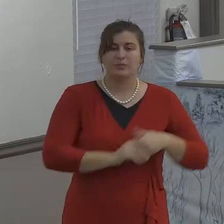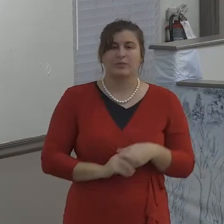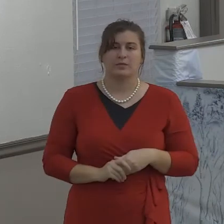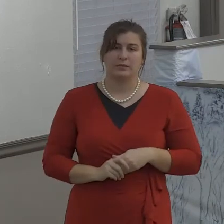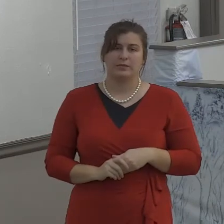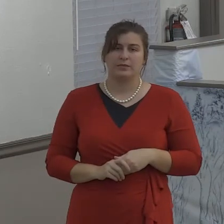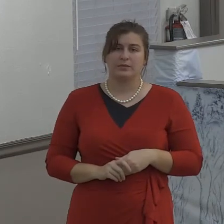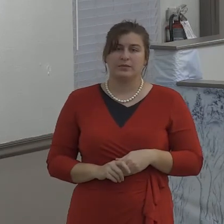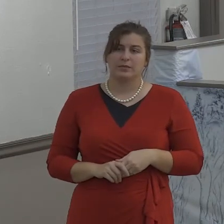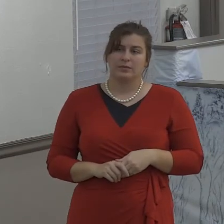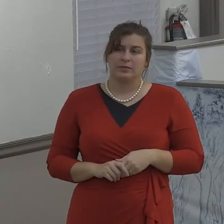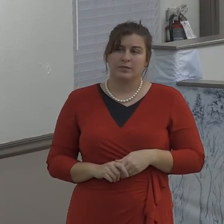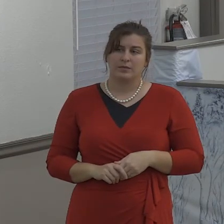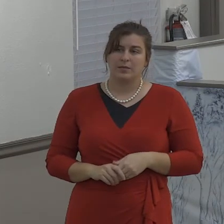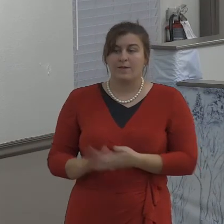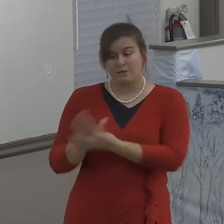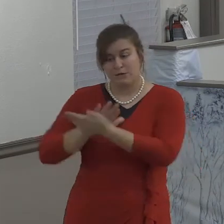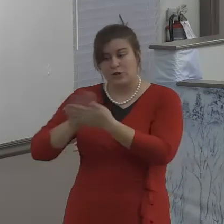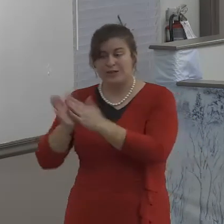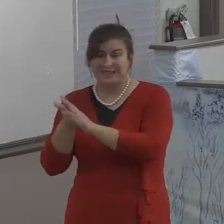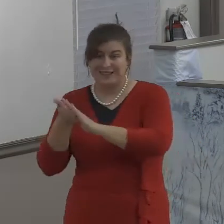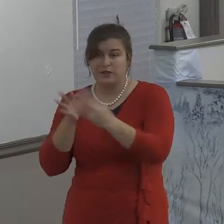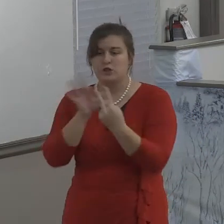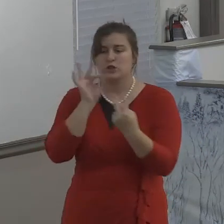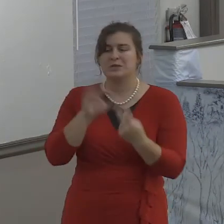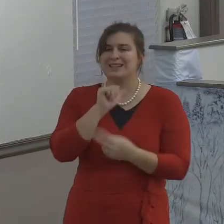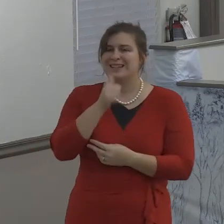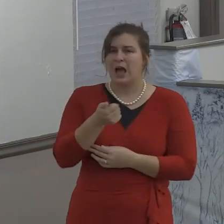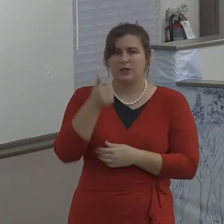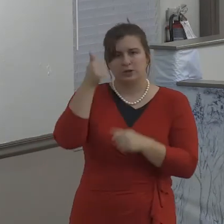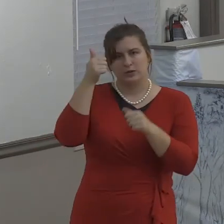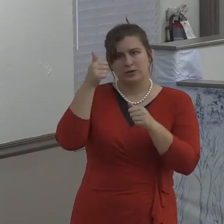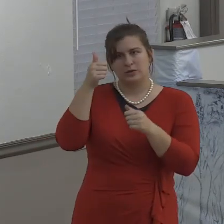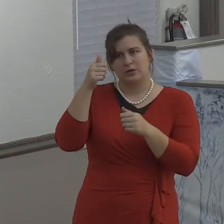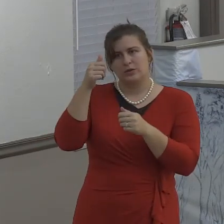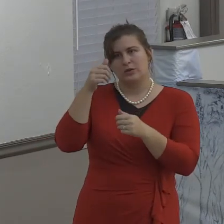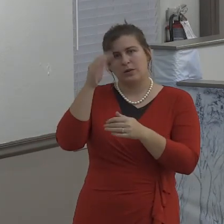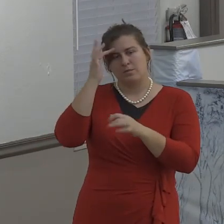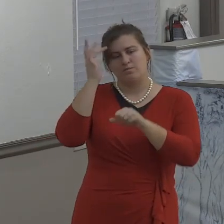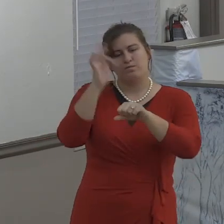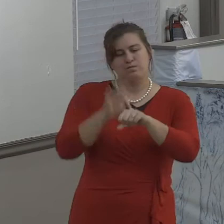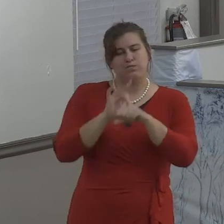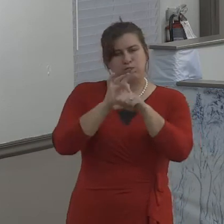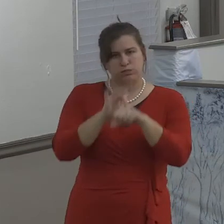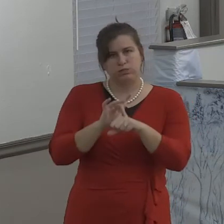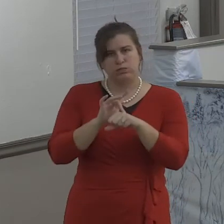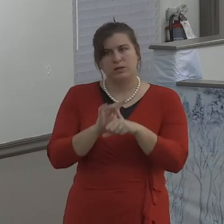those three things pretty simple not profound not easy